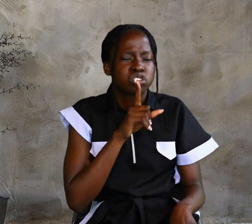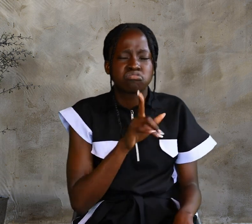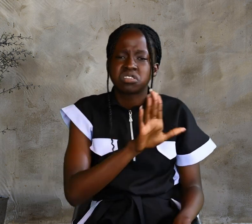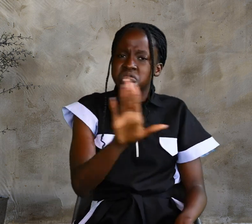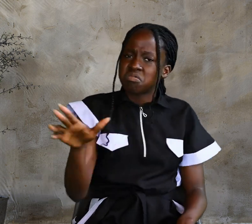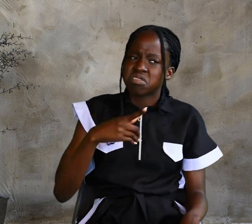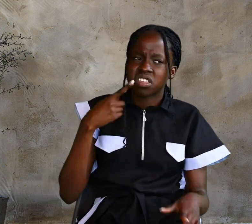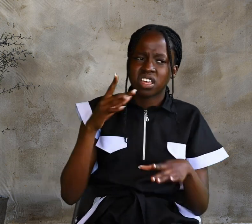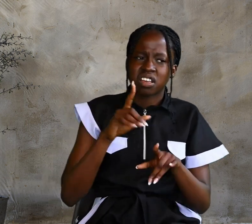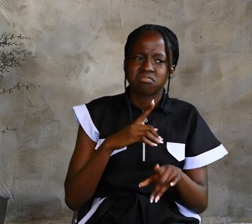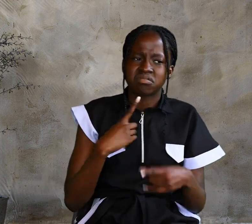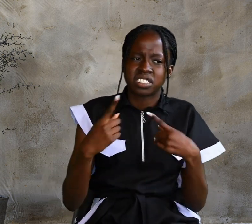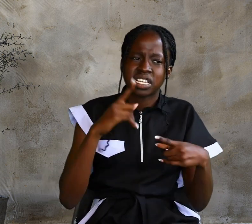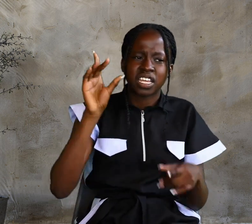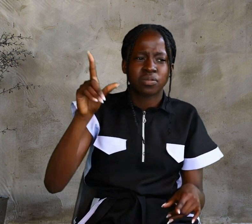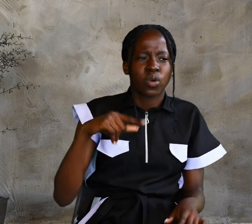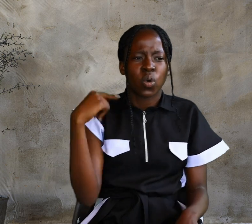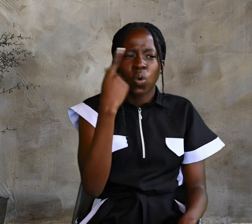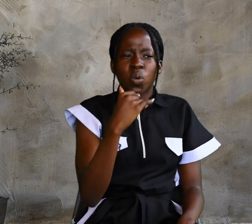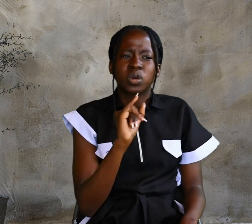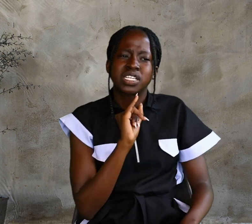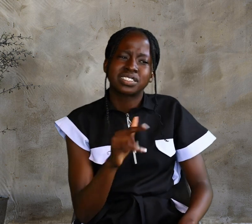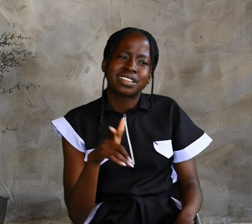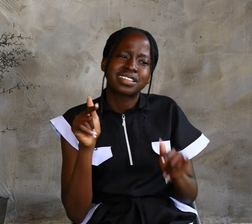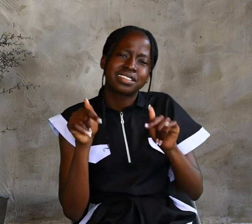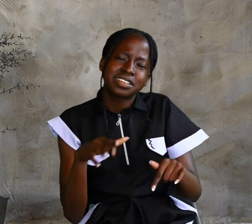who told you to pick up your mat and walk?